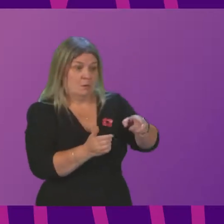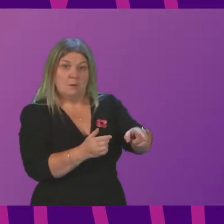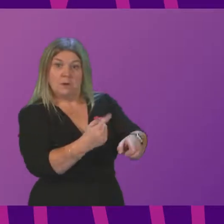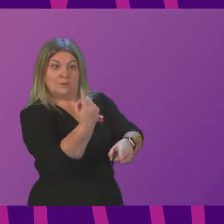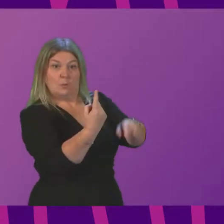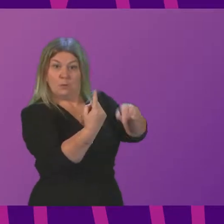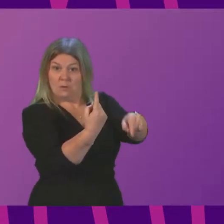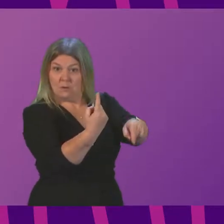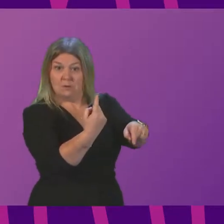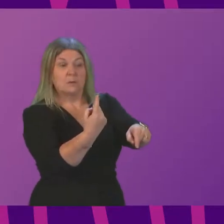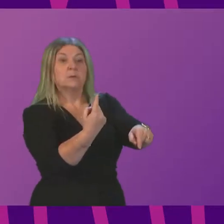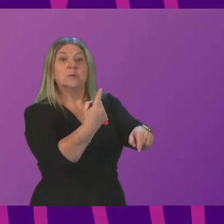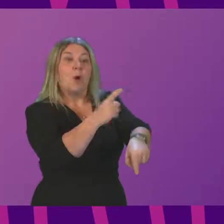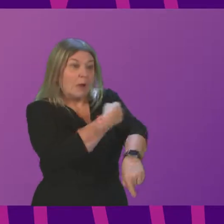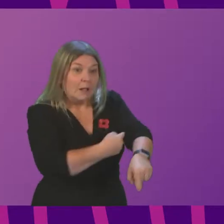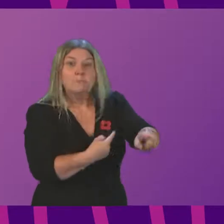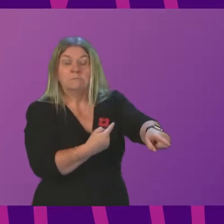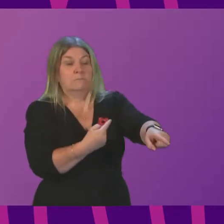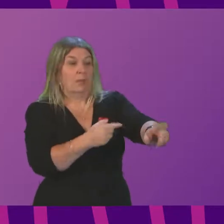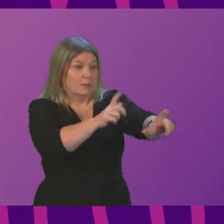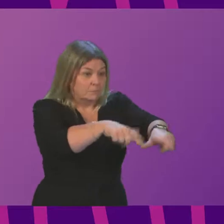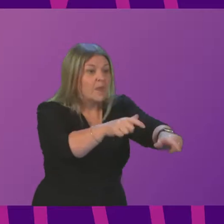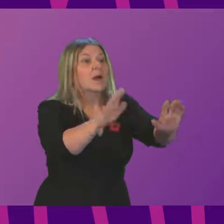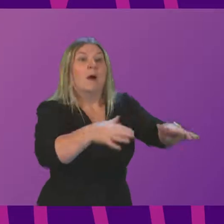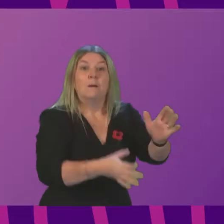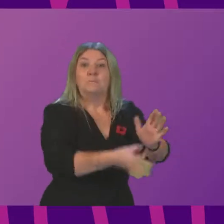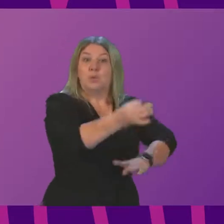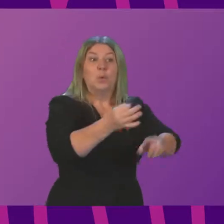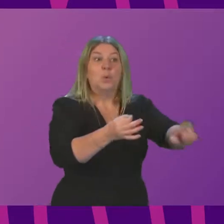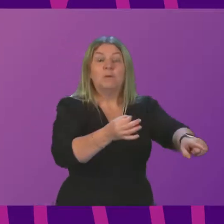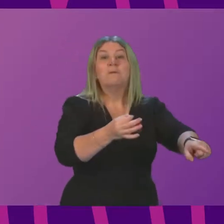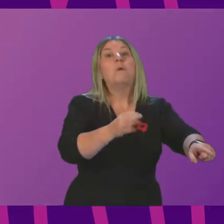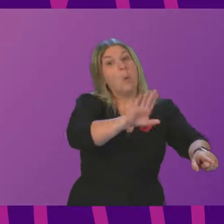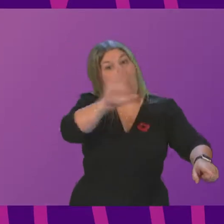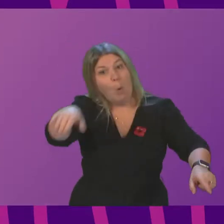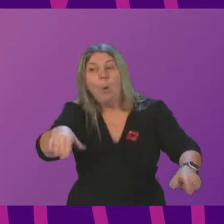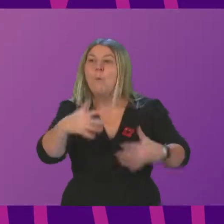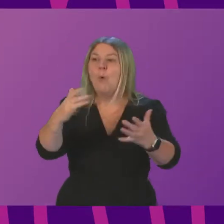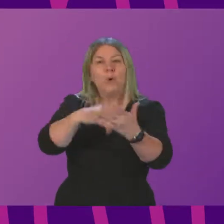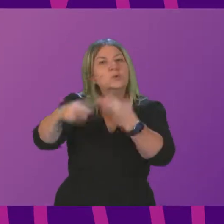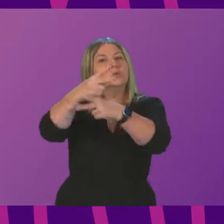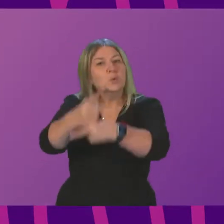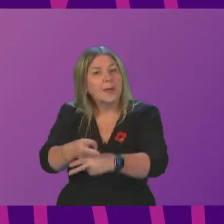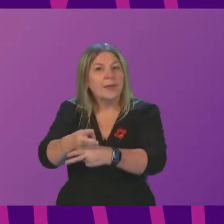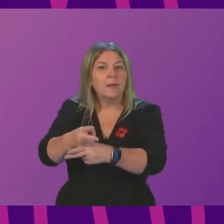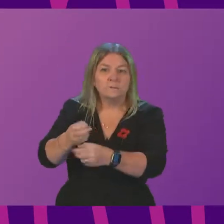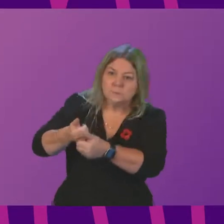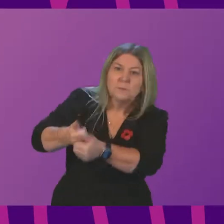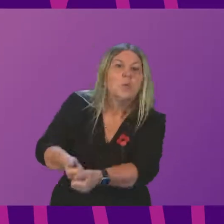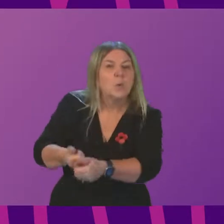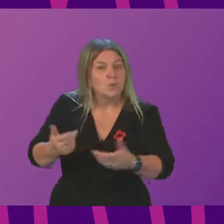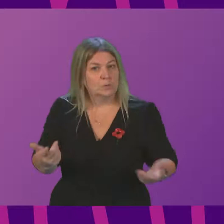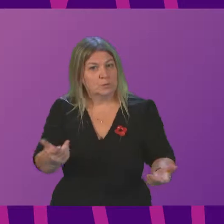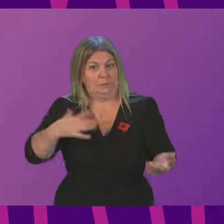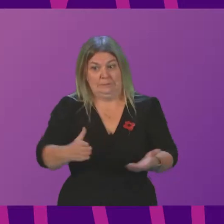with social care packages. We need to make sure that accident and emergency has got the capacity to ensure patients can be moved from A&E